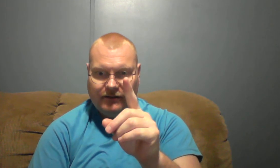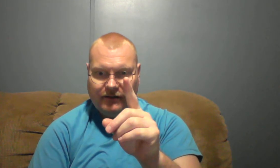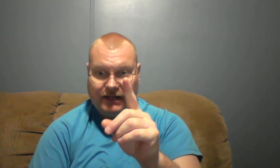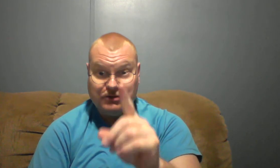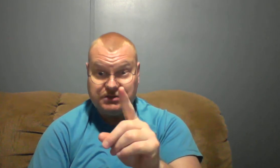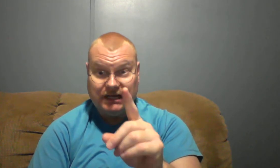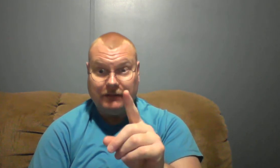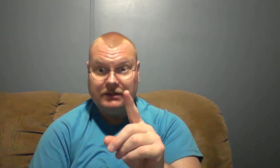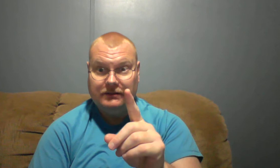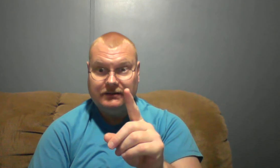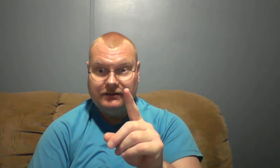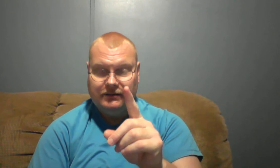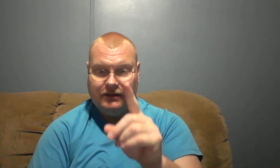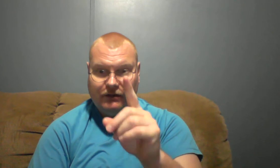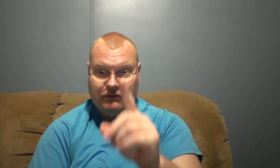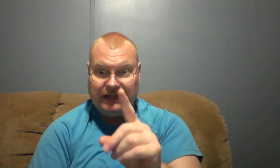stop you think